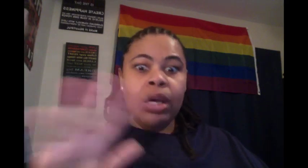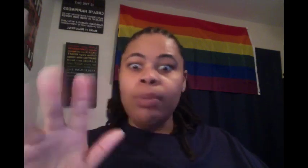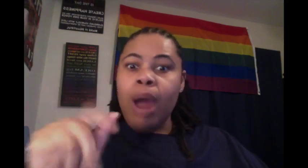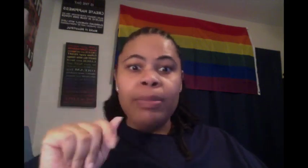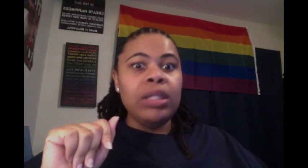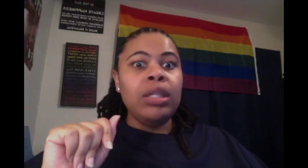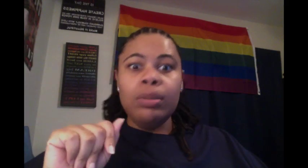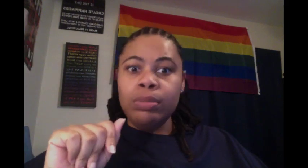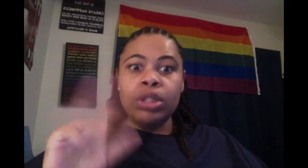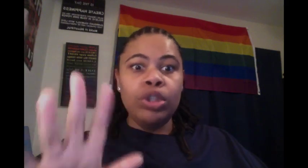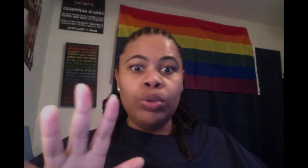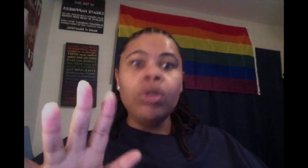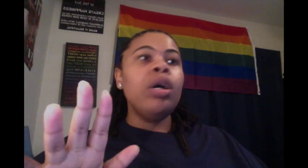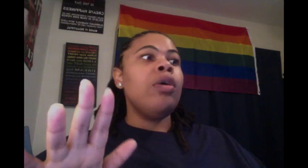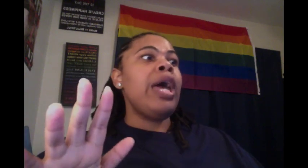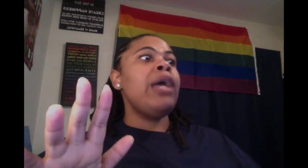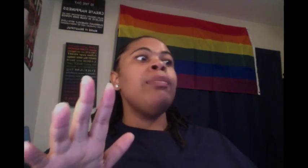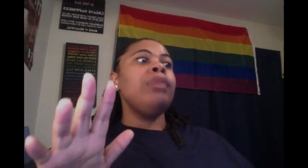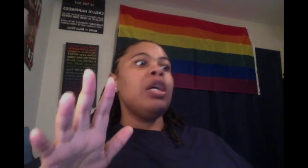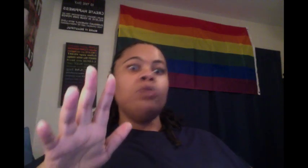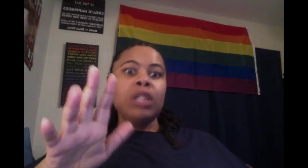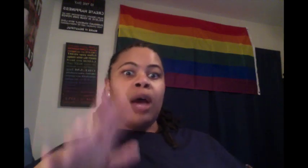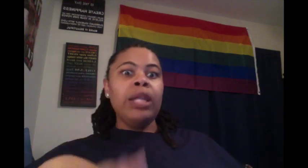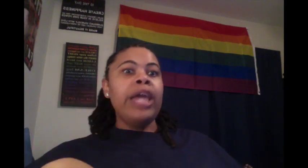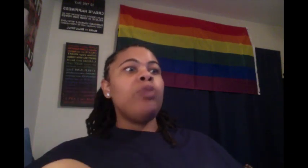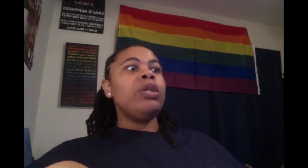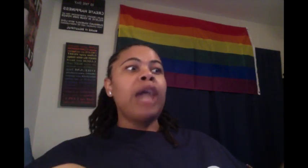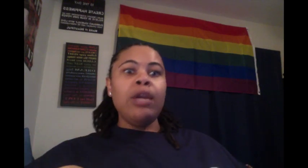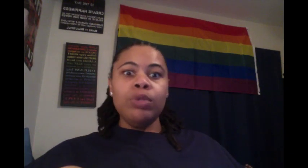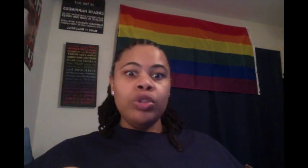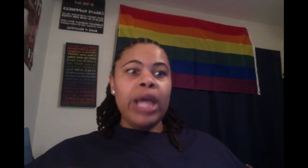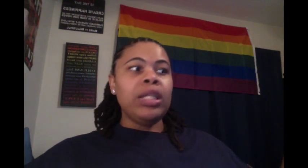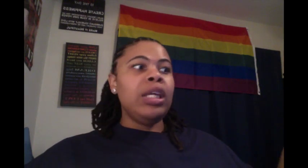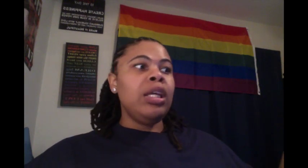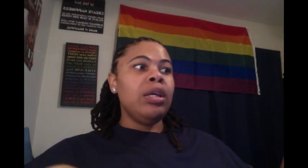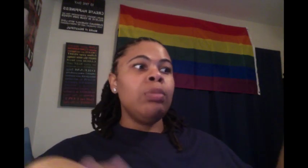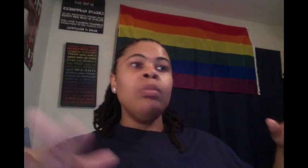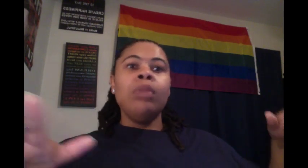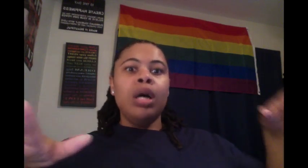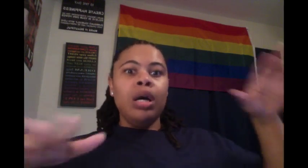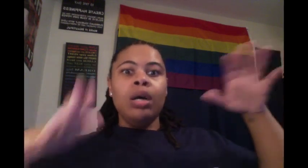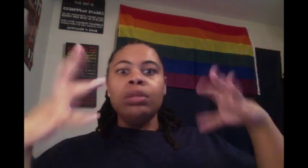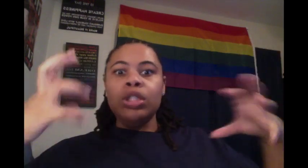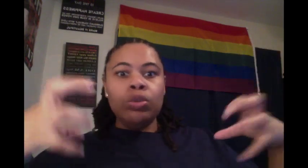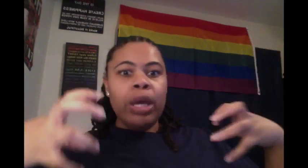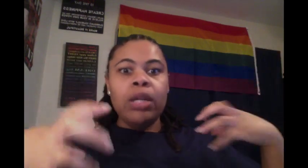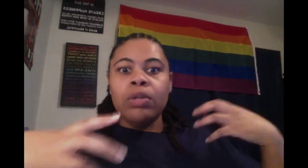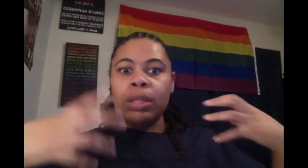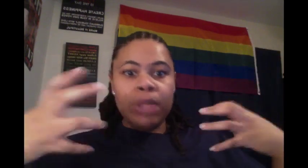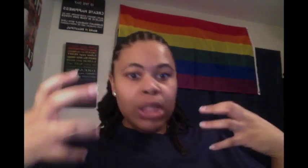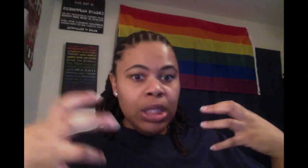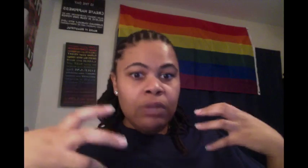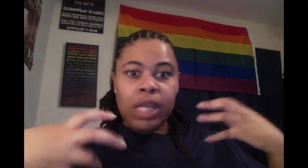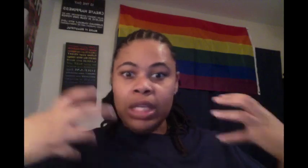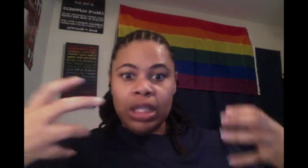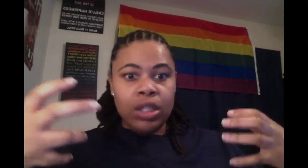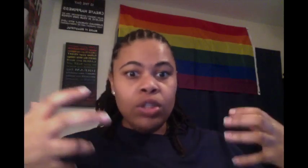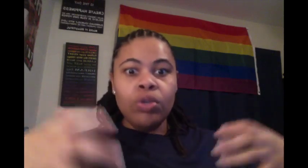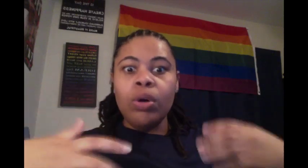promised to them to do. Okay. Because we saw later when Donald was trying to get him, um, situated on some of the stuff that he needed to do on